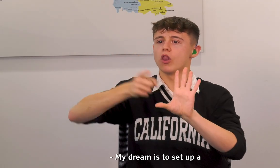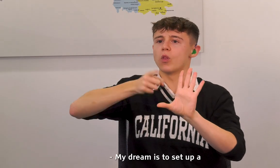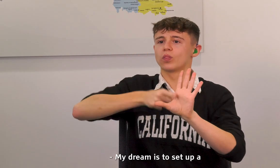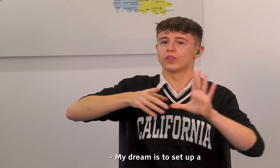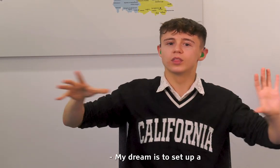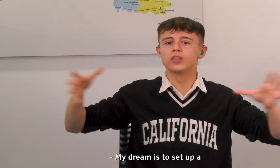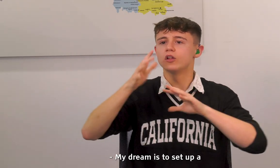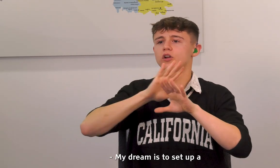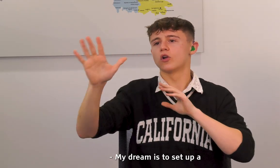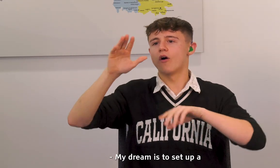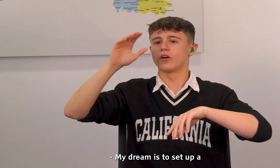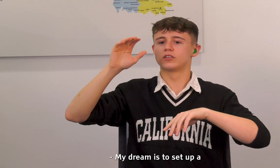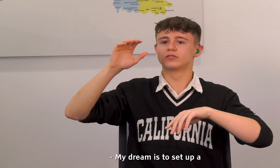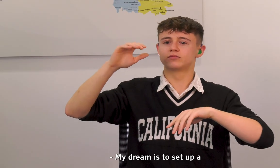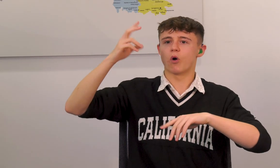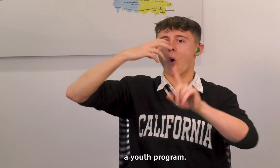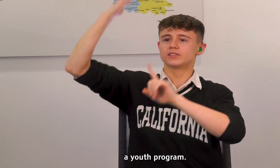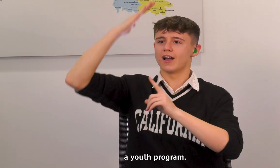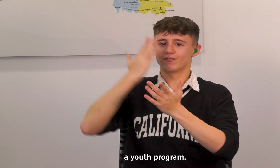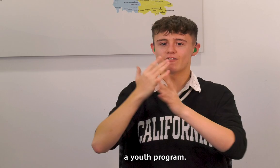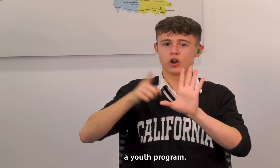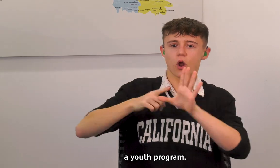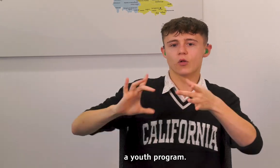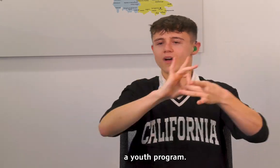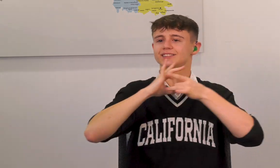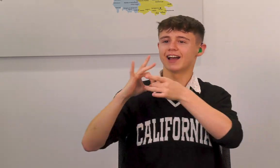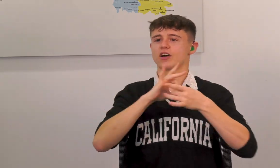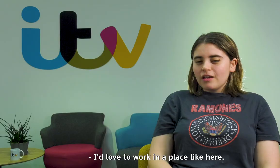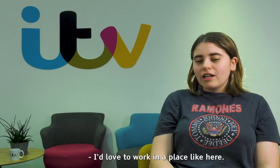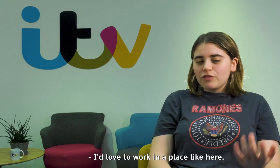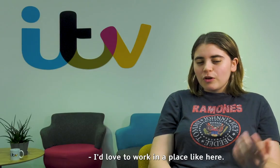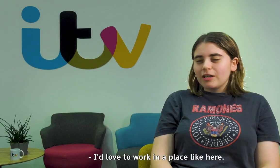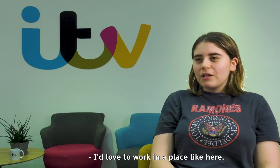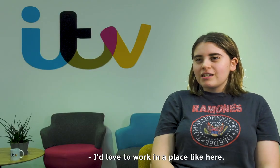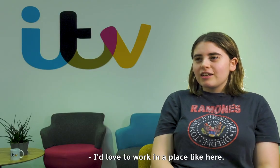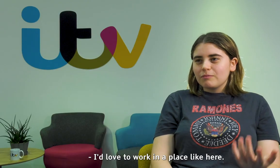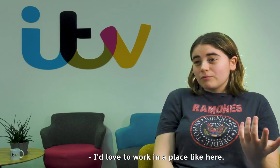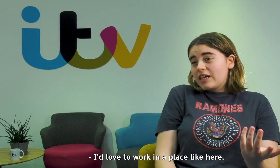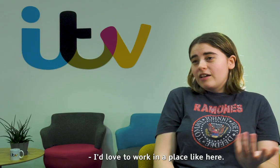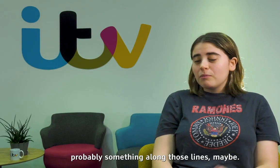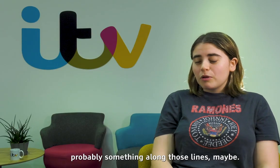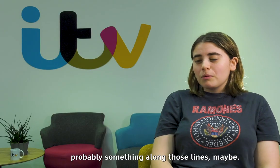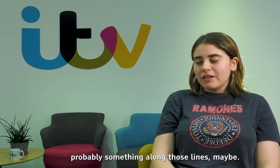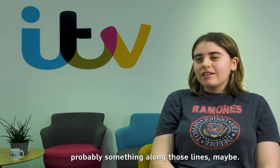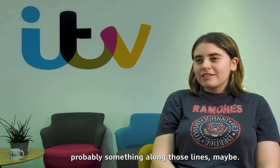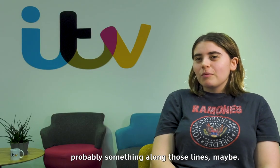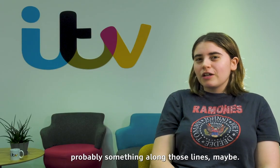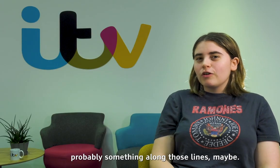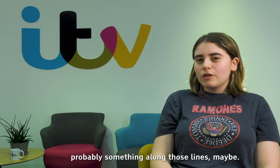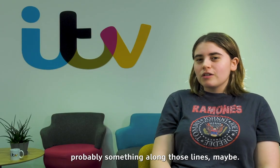set up a youth programme. I'd love to work in a place like here, probably. Something along those